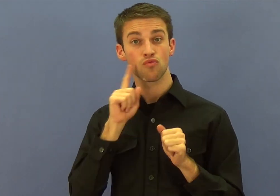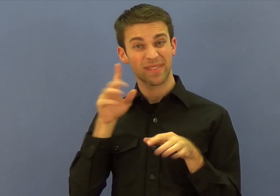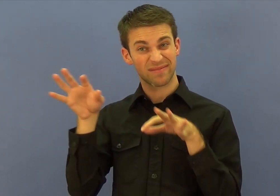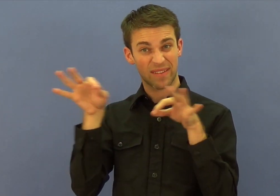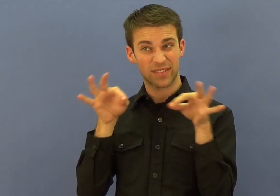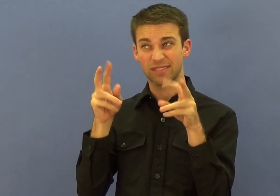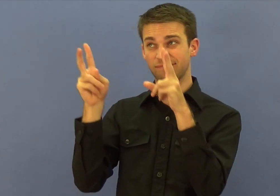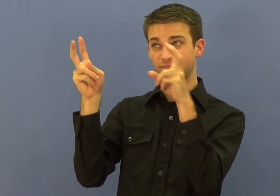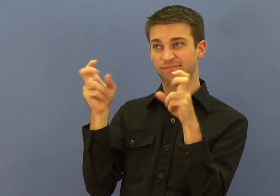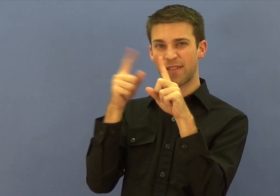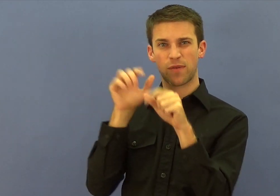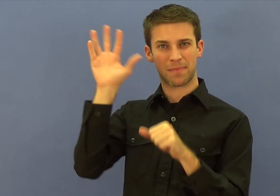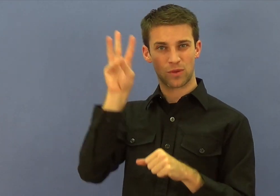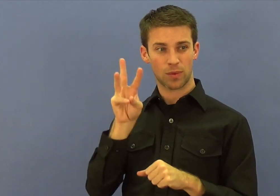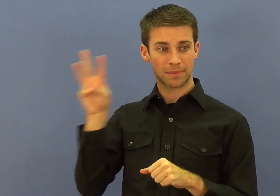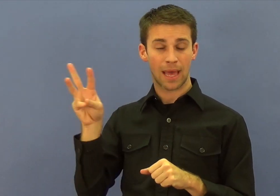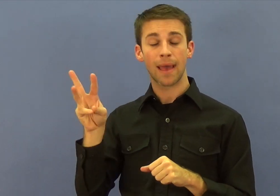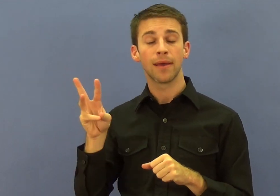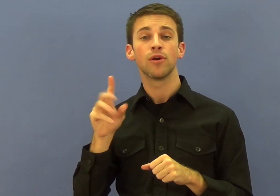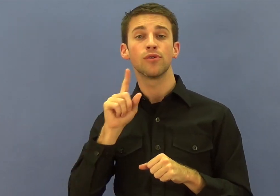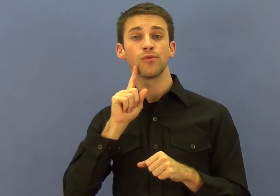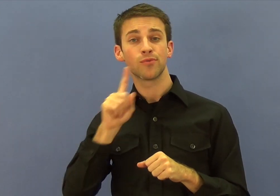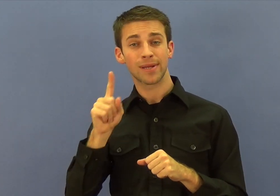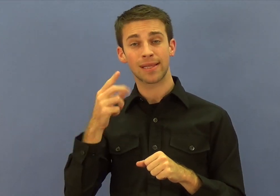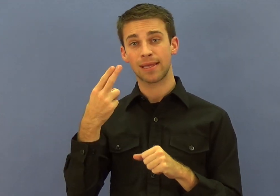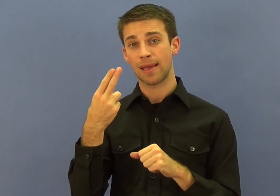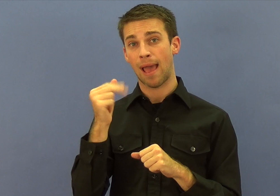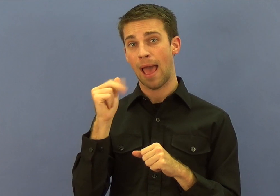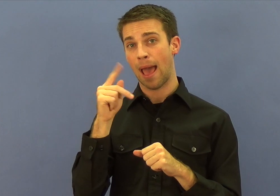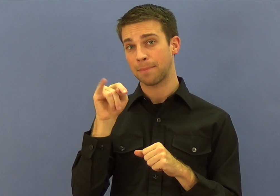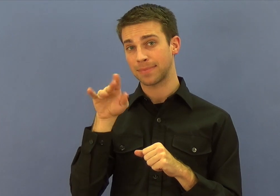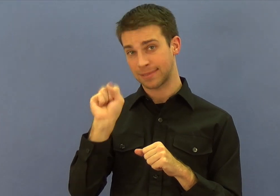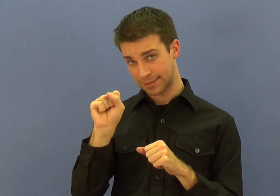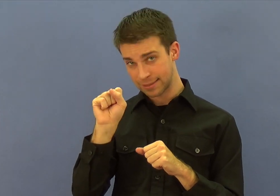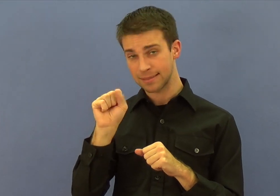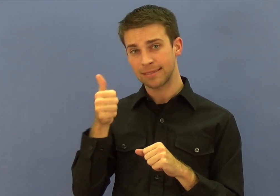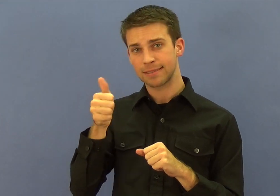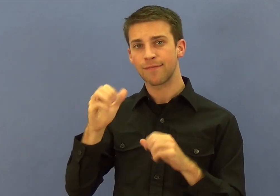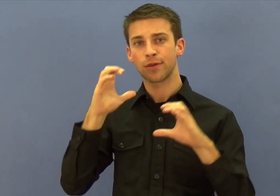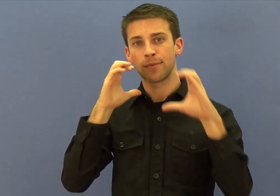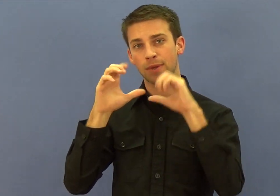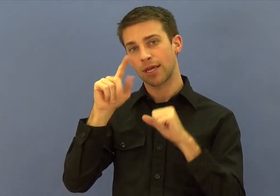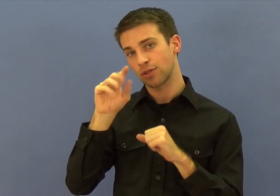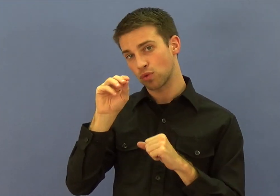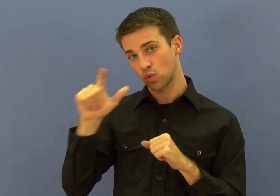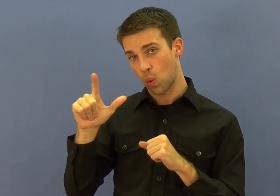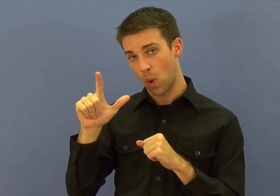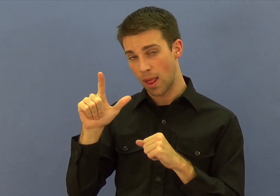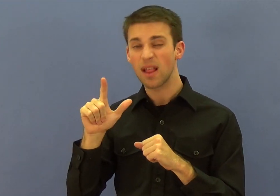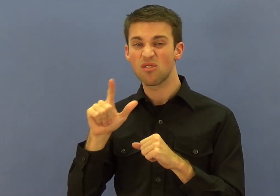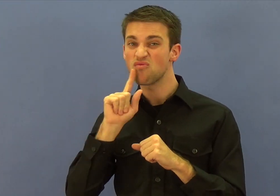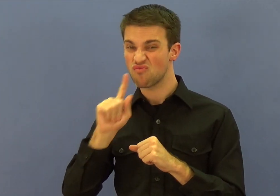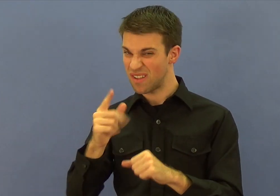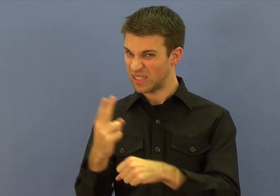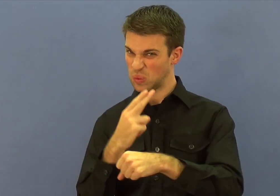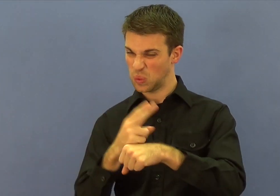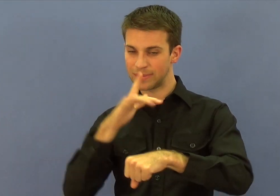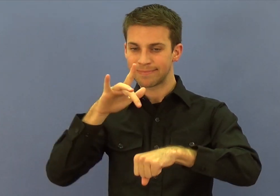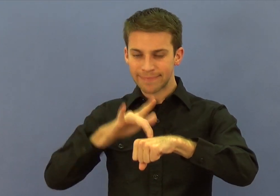haptics. To give you a clear idea of what haptics is, we pull the definition from their website. It reads,